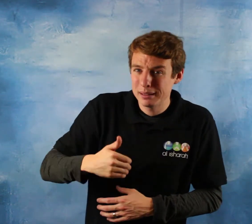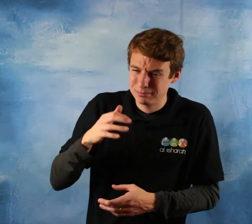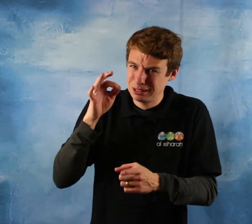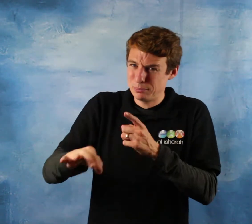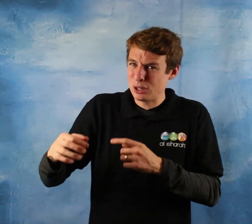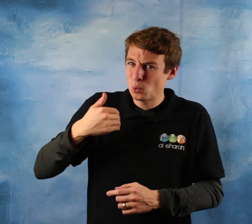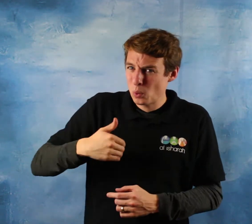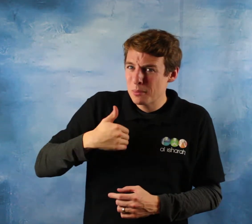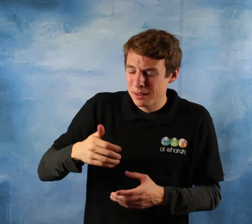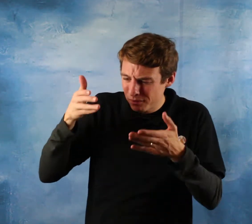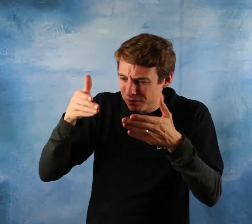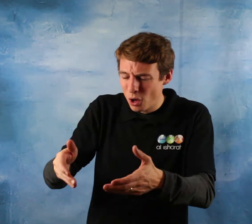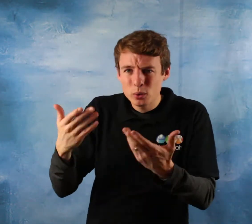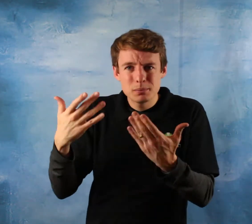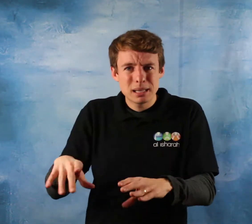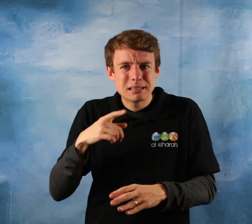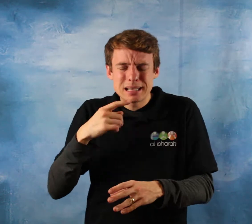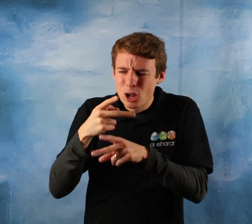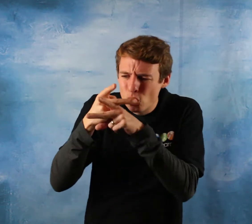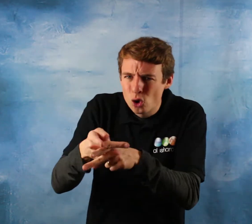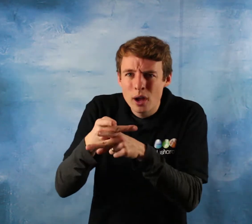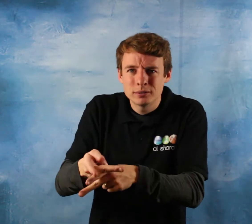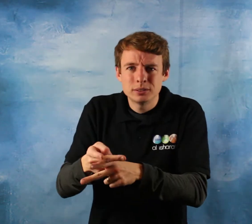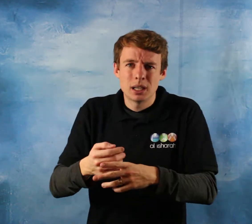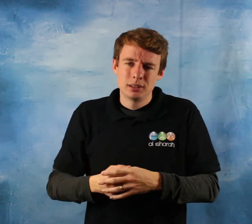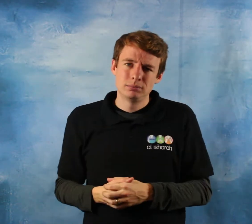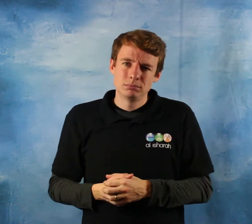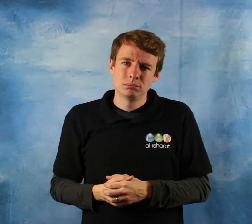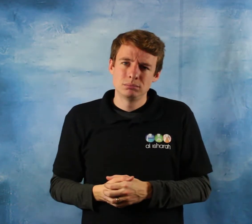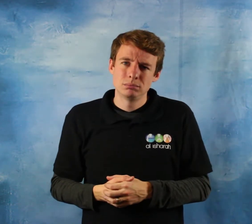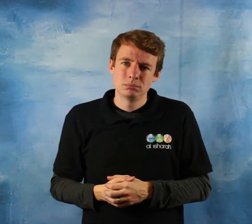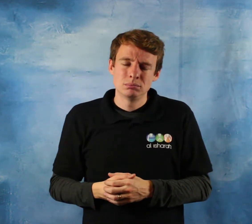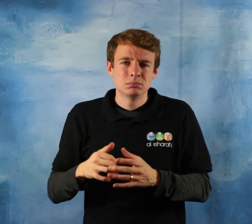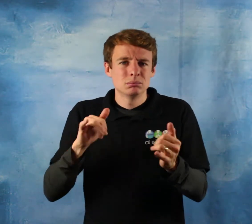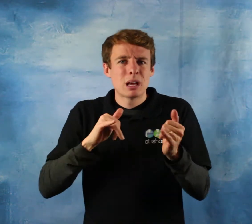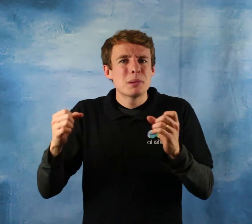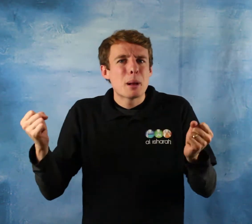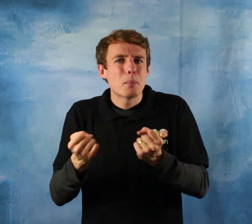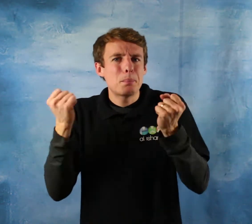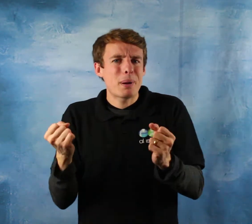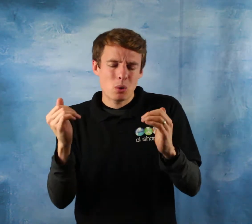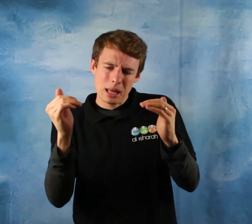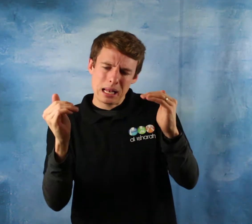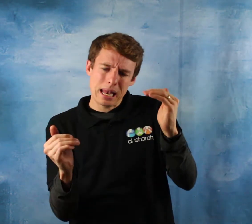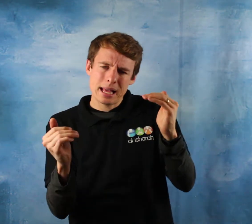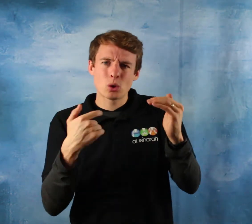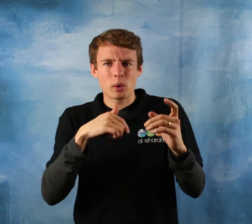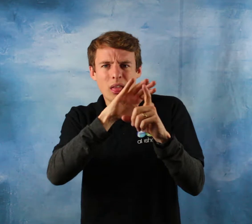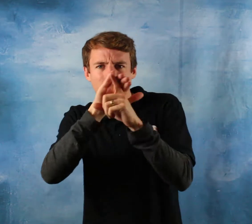if we do so then we disparage all of the scholars for centuries who have